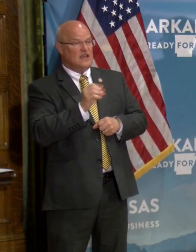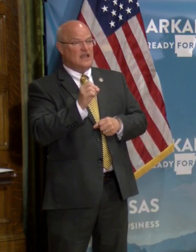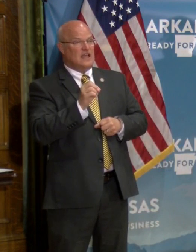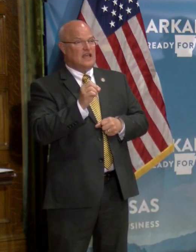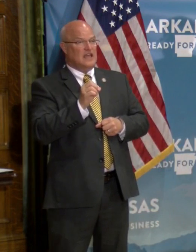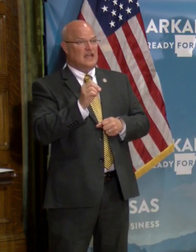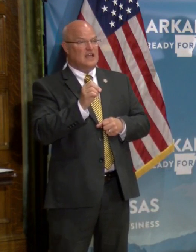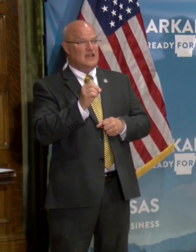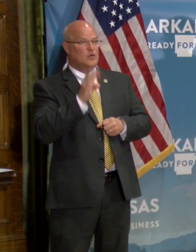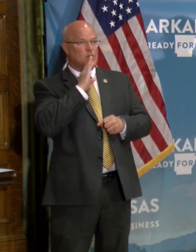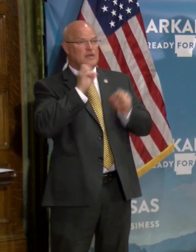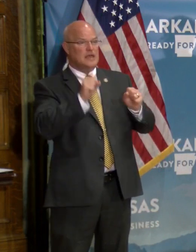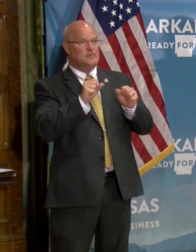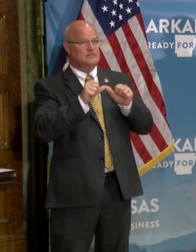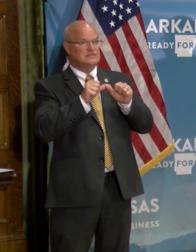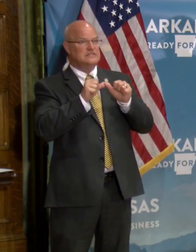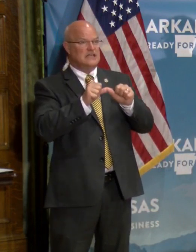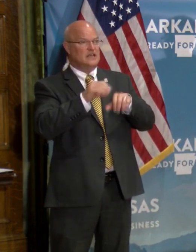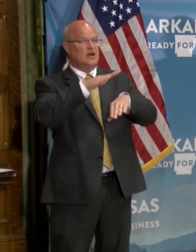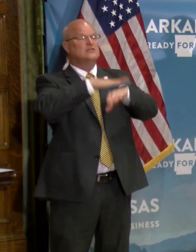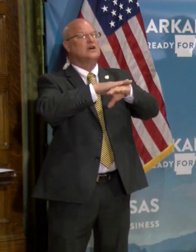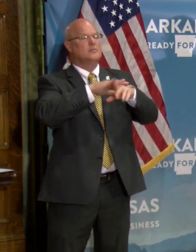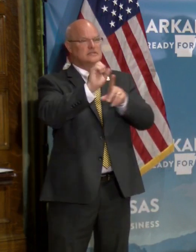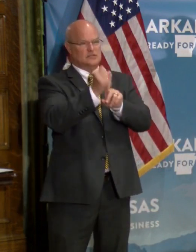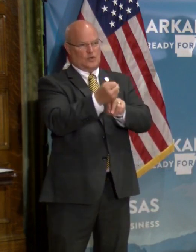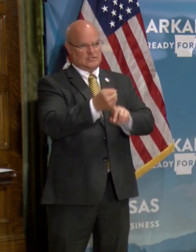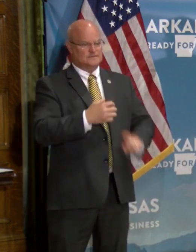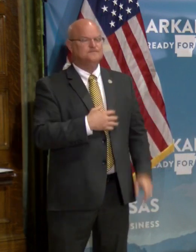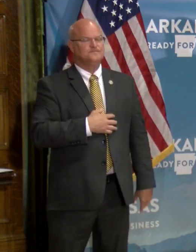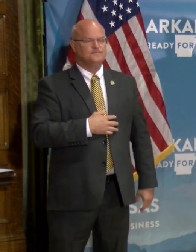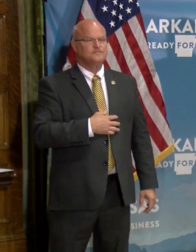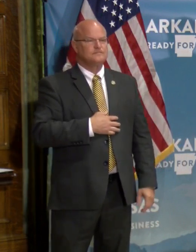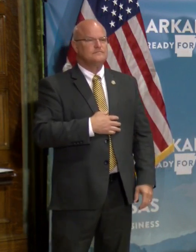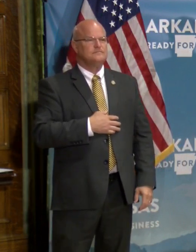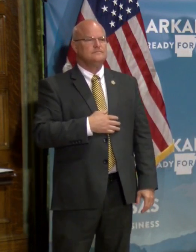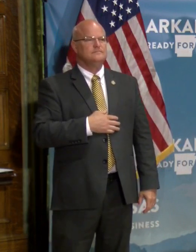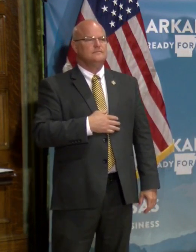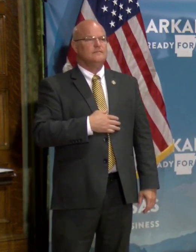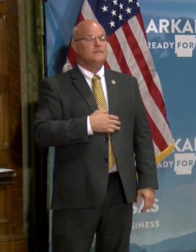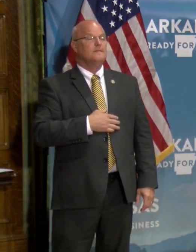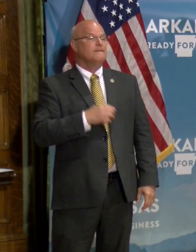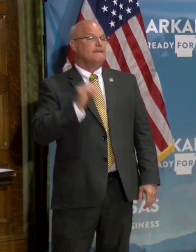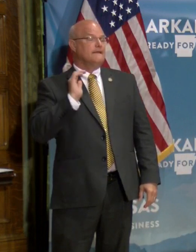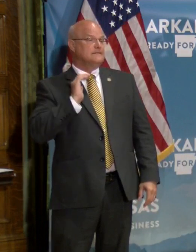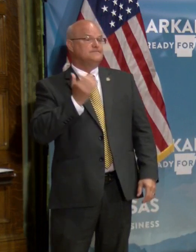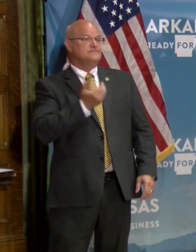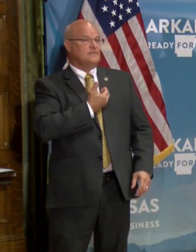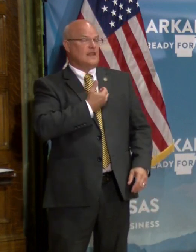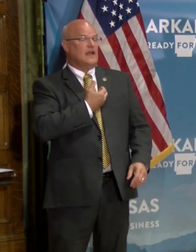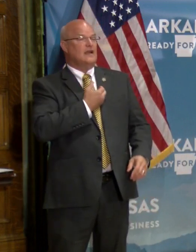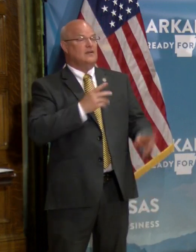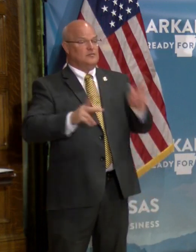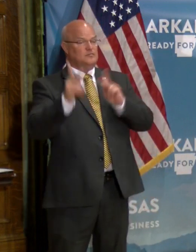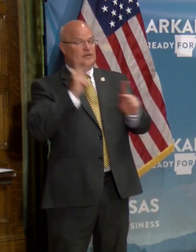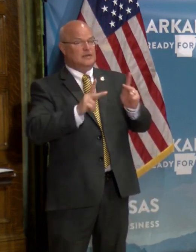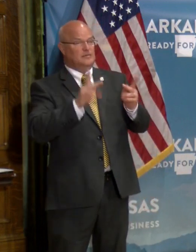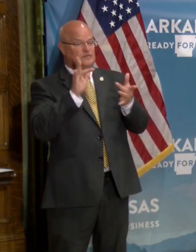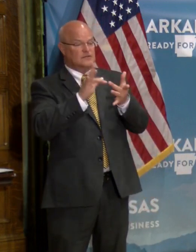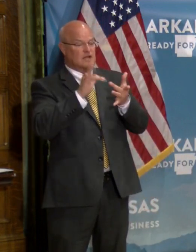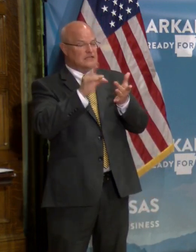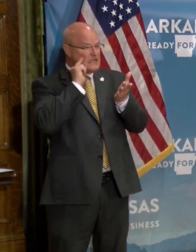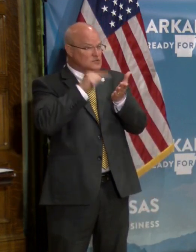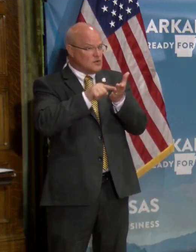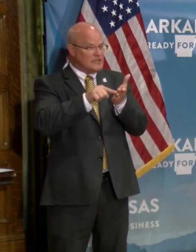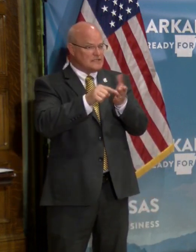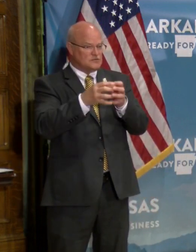are they going to be able to stay on top of the situation? Uh, our capacity for contact tracing has been